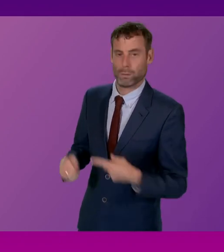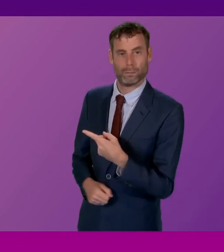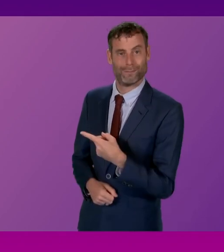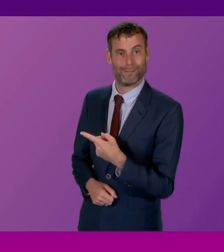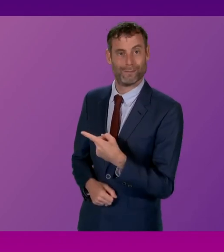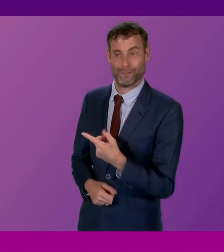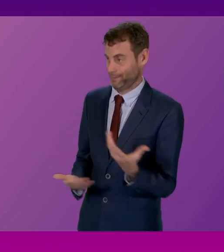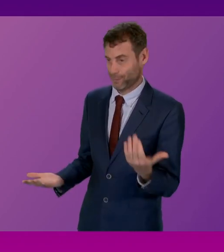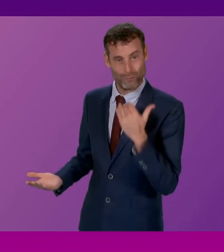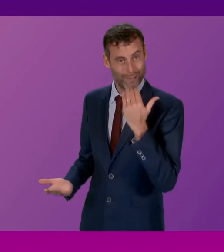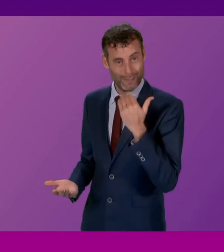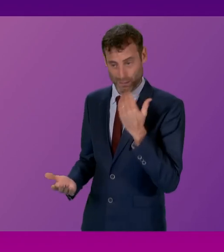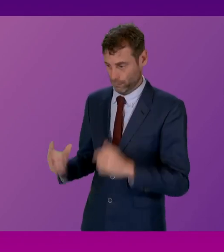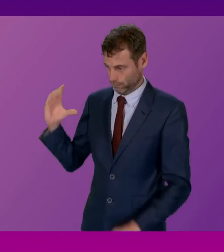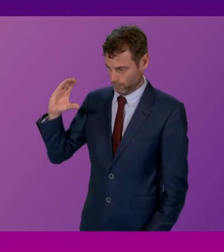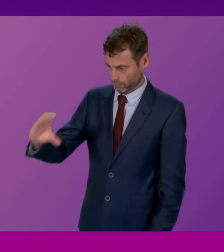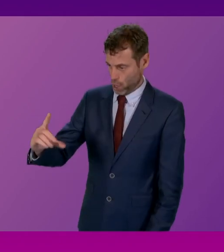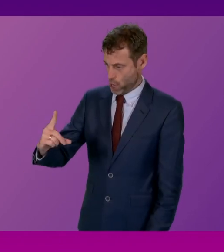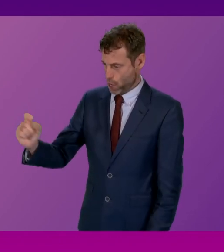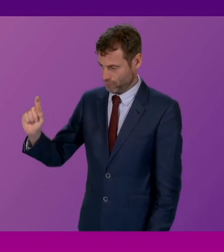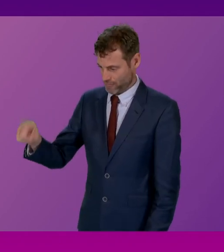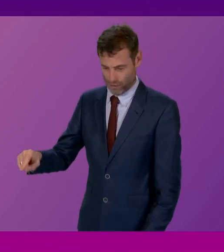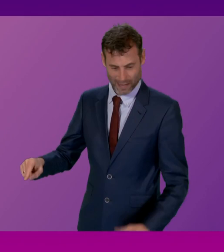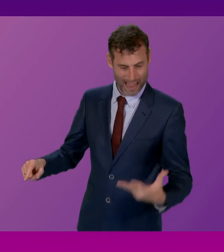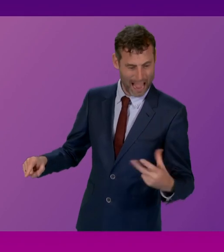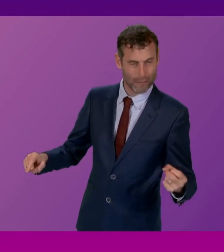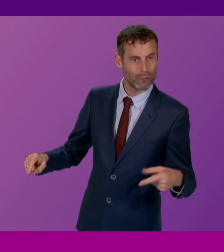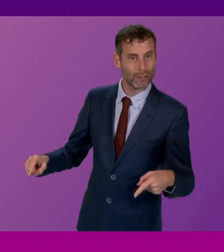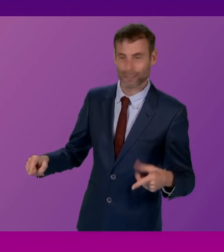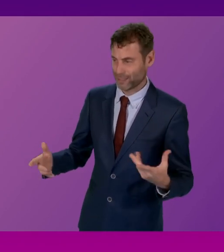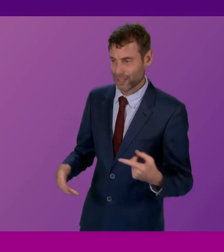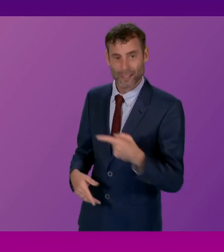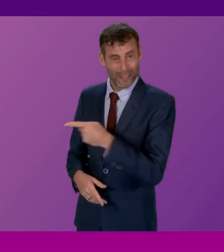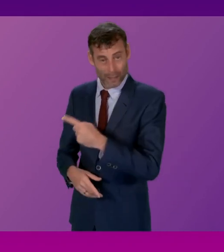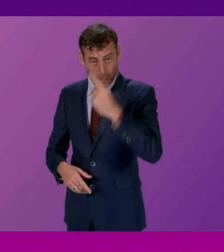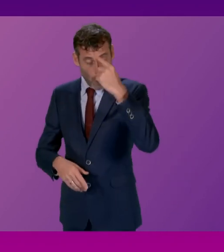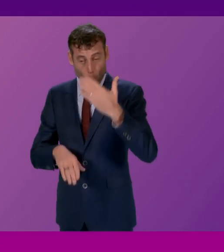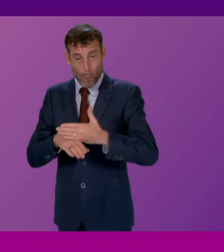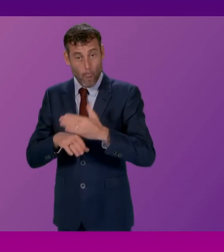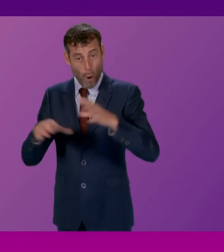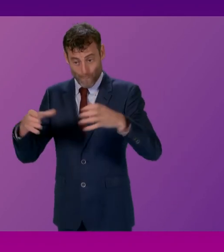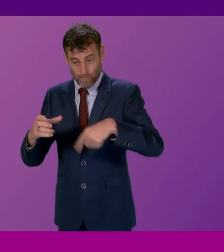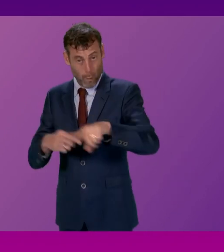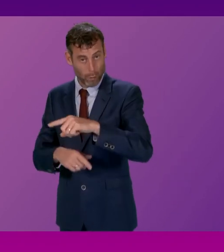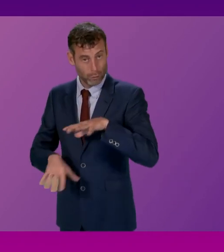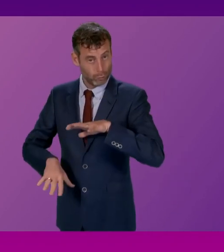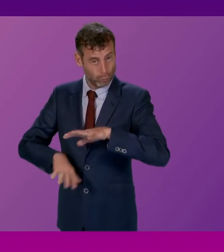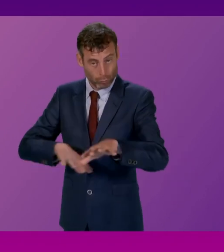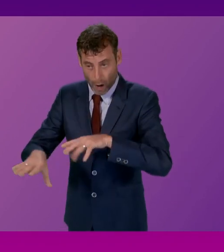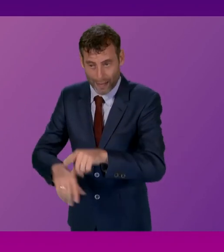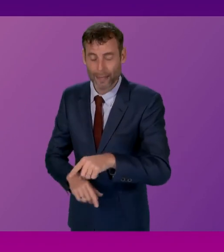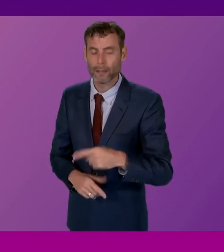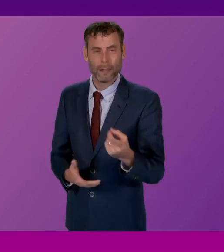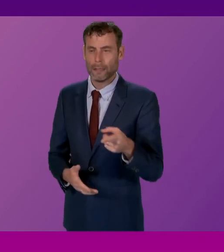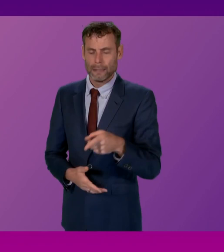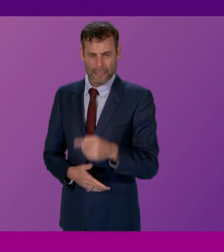about the total failure to acknowledge the workforce crisis, and even his own economy minister admitted that they had no idea